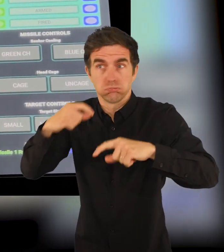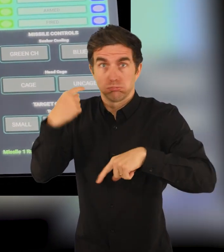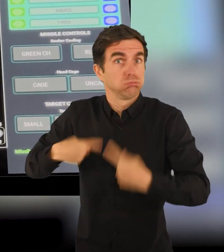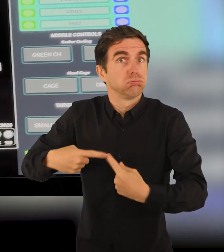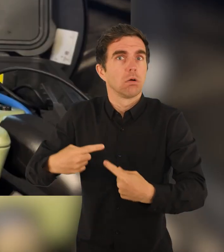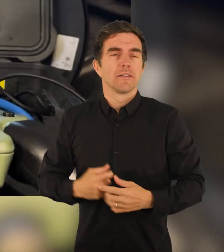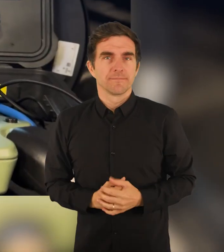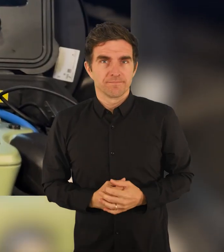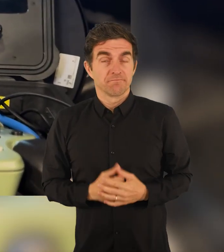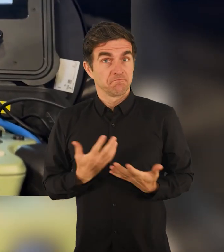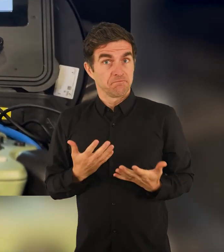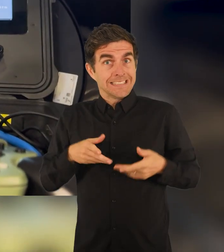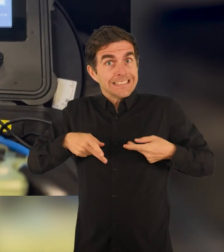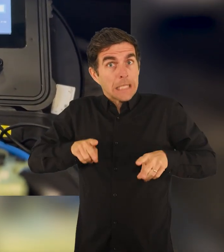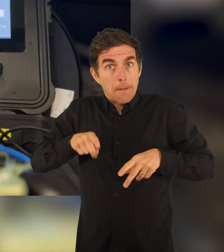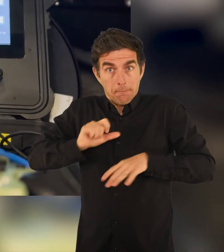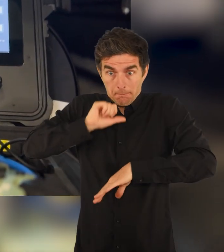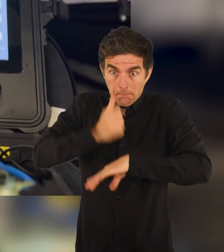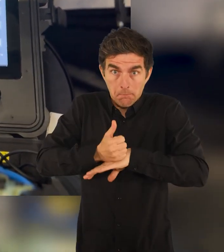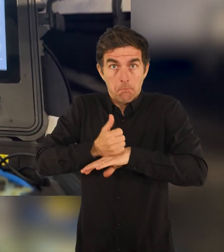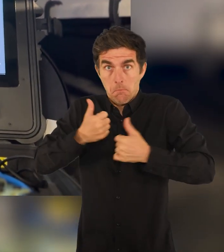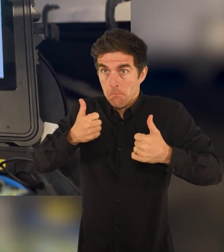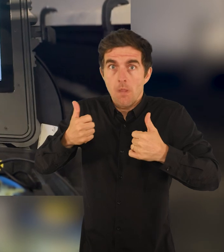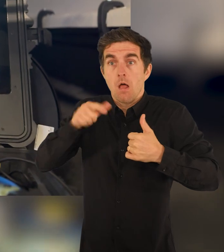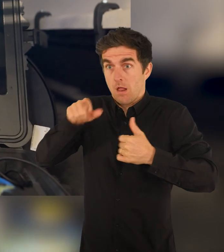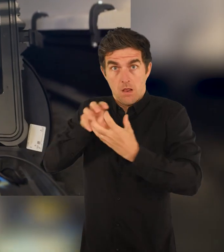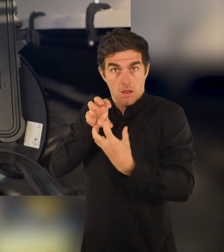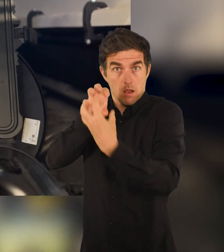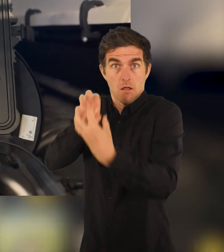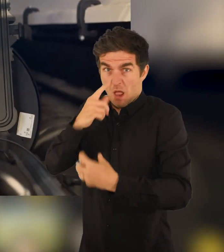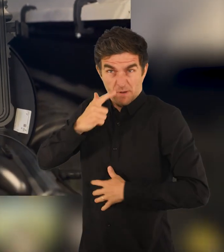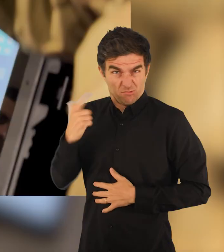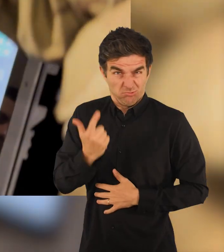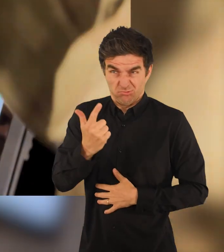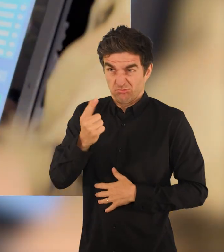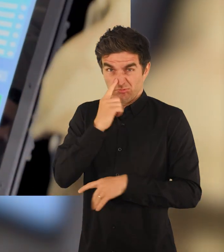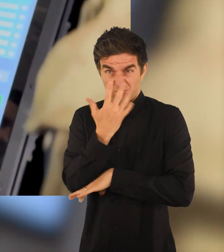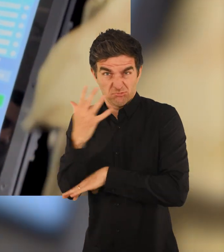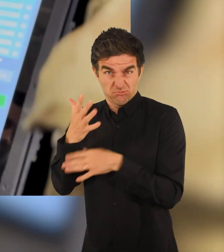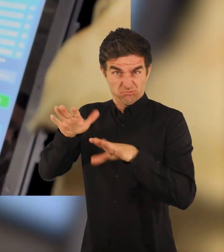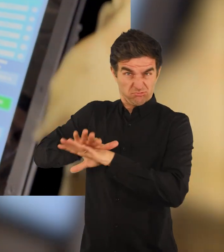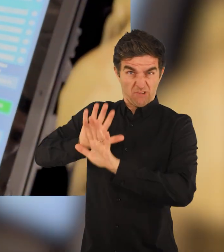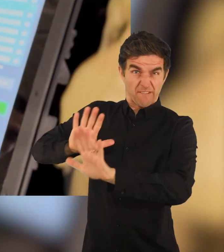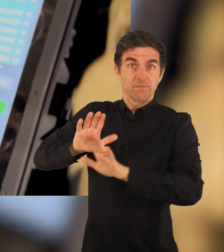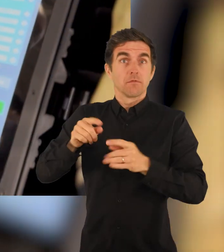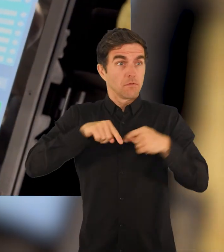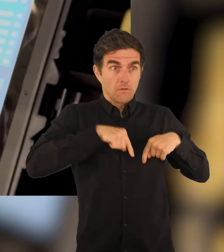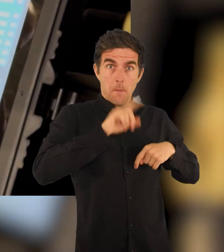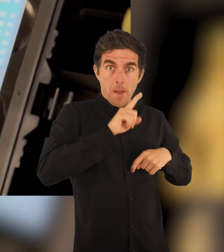target. In practice, the system here would be far away from the container itself, perhaps in a camouflage or concealed